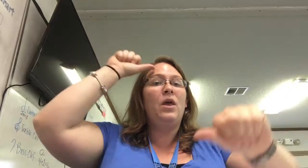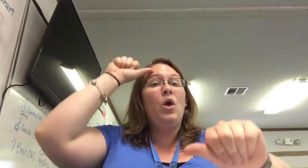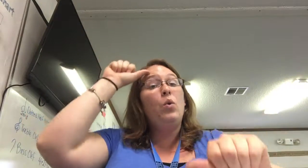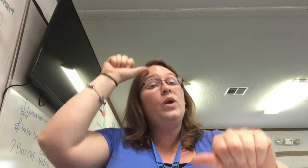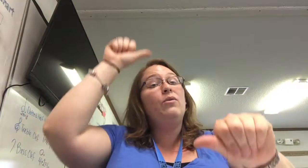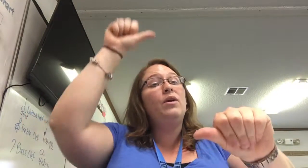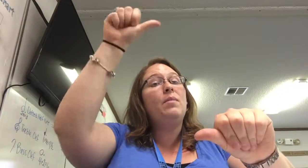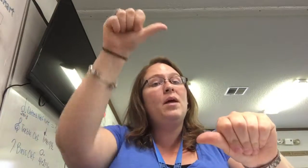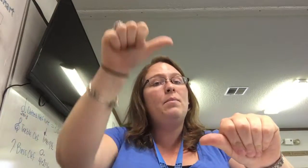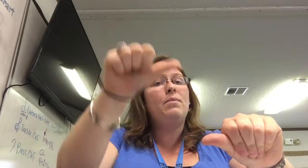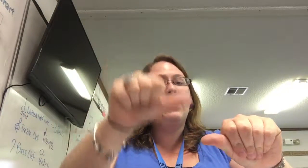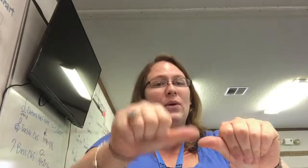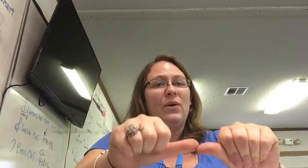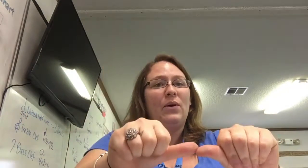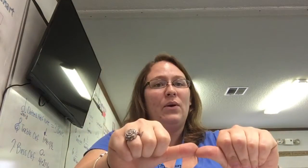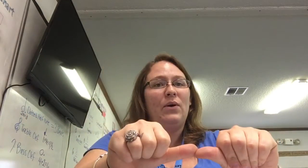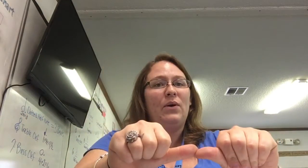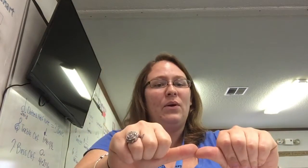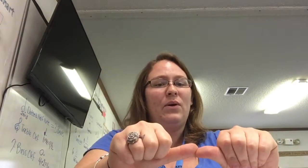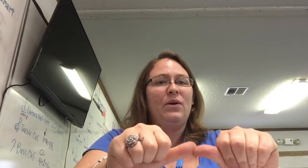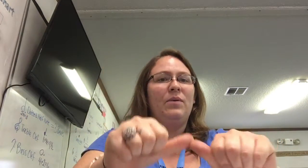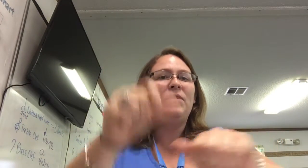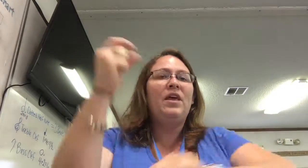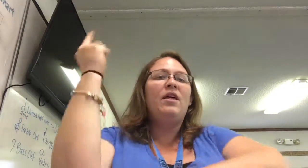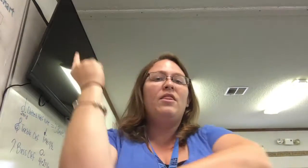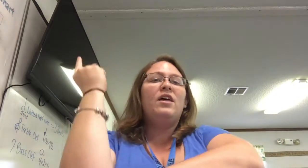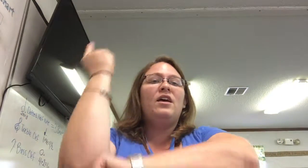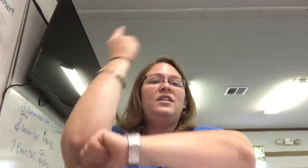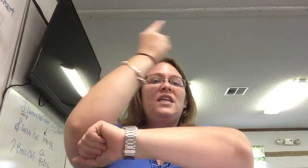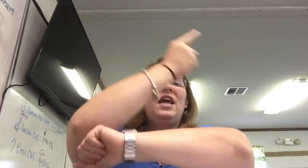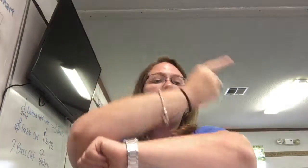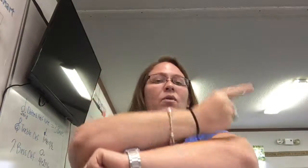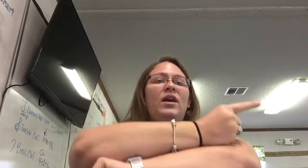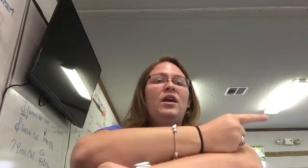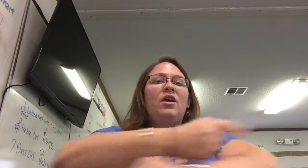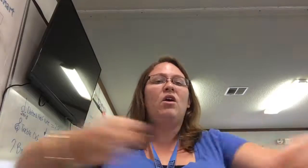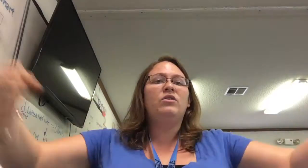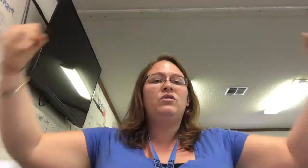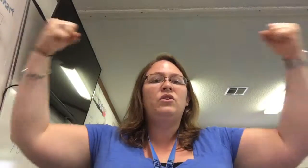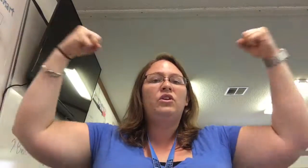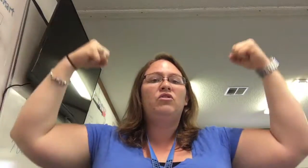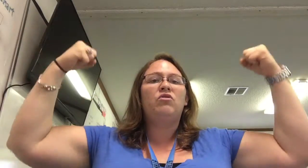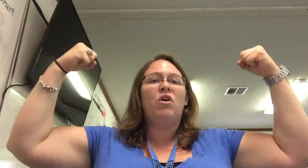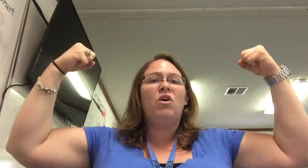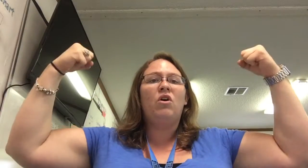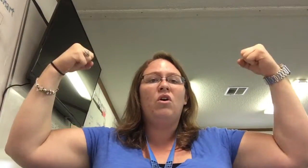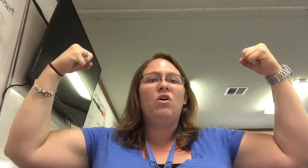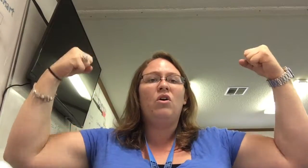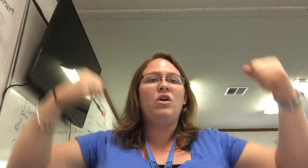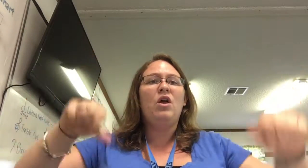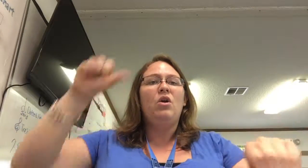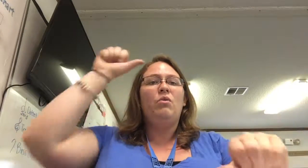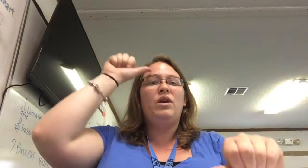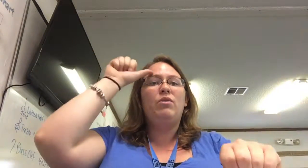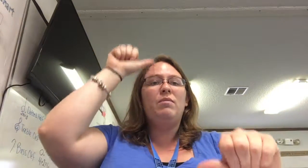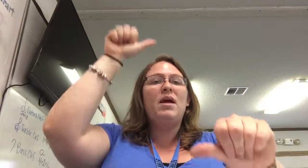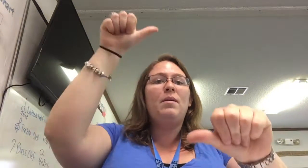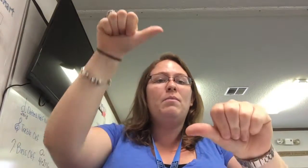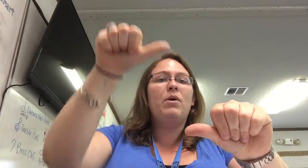We remember. The day we all stood strong. We remember.